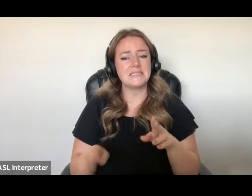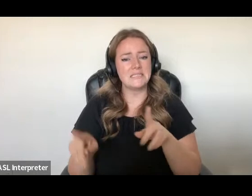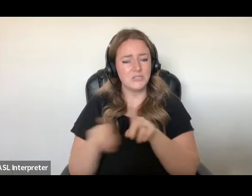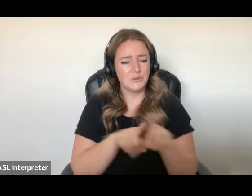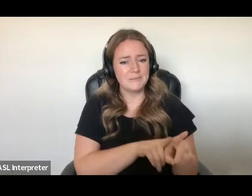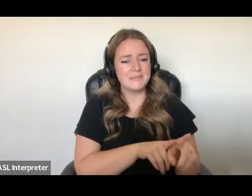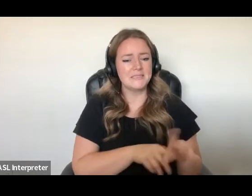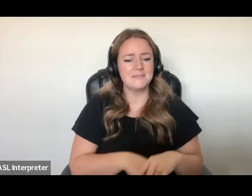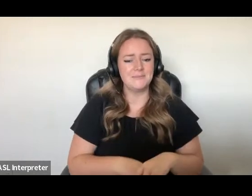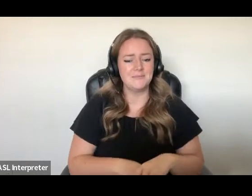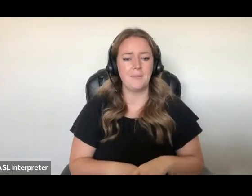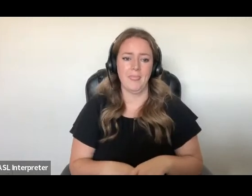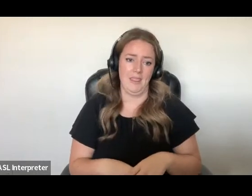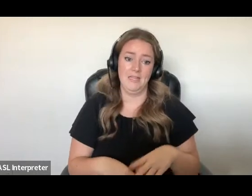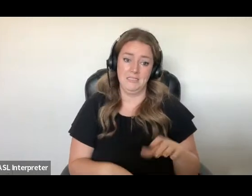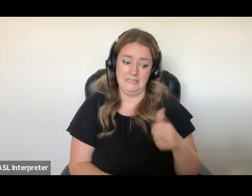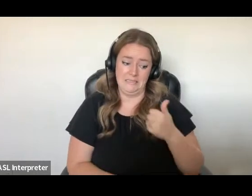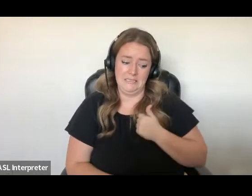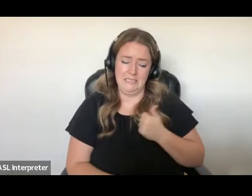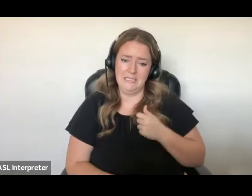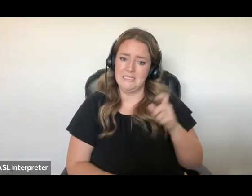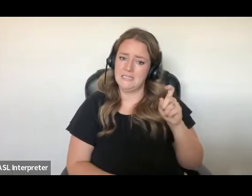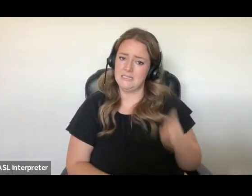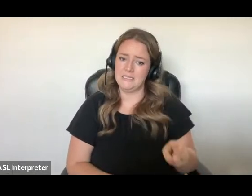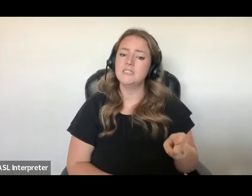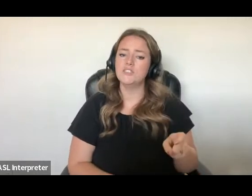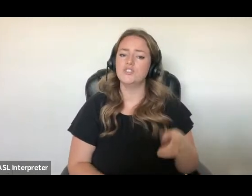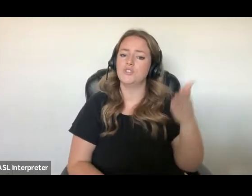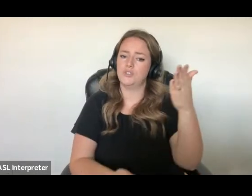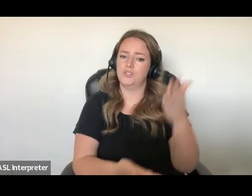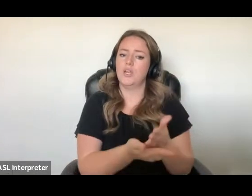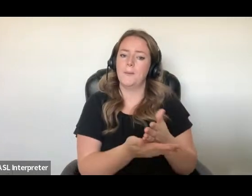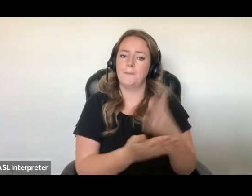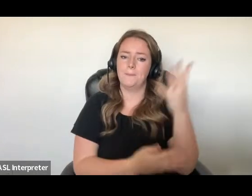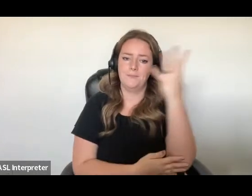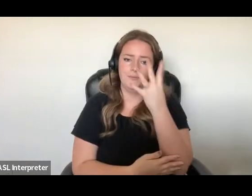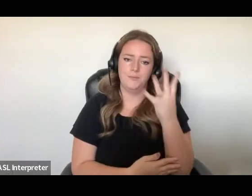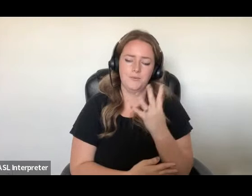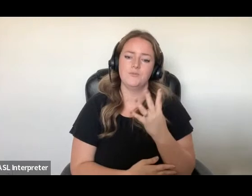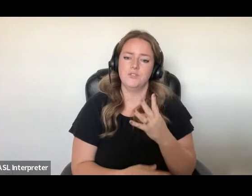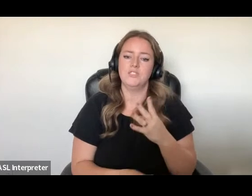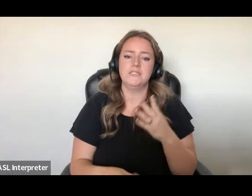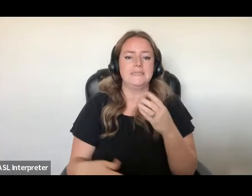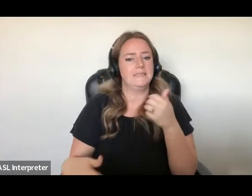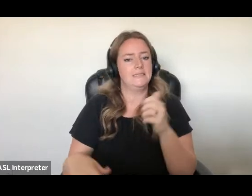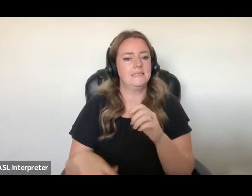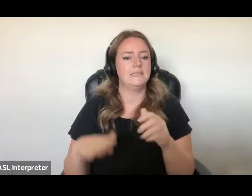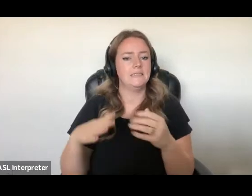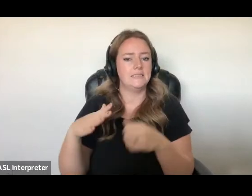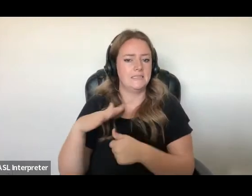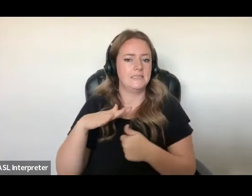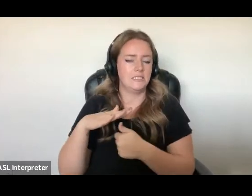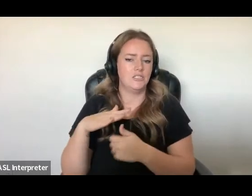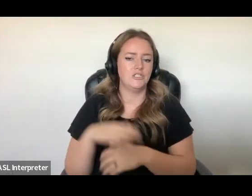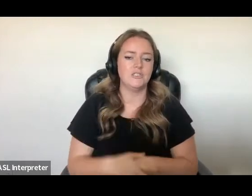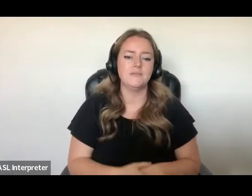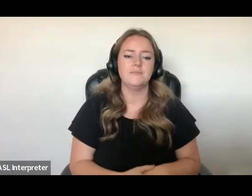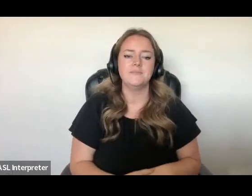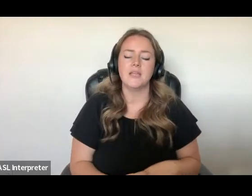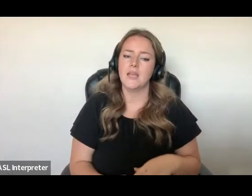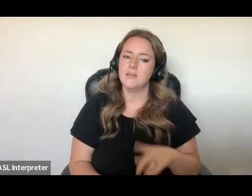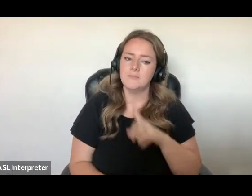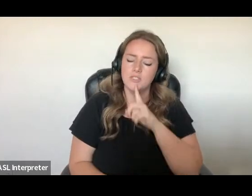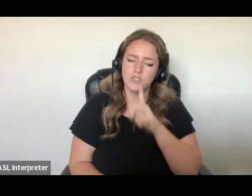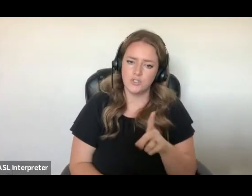Canada to get on the path to abolish immigration detention and ensure that people seeking safety or a better life are treated with humanity